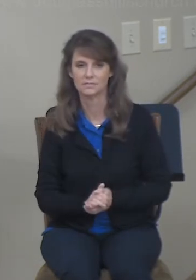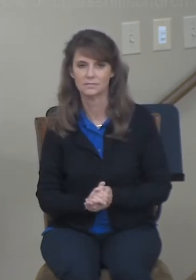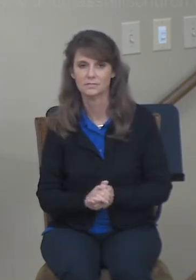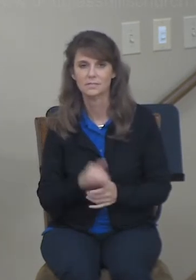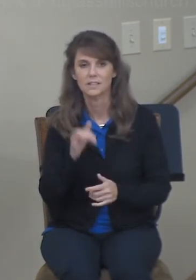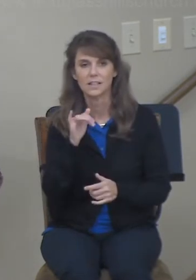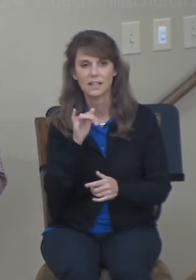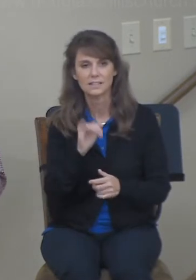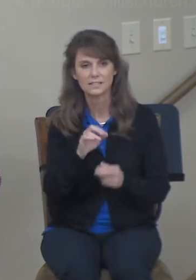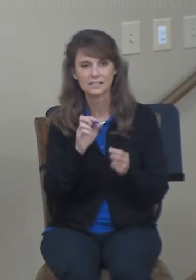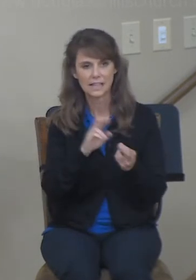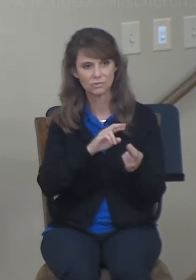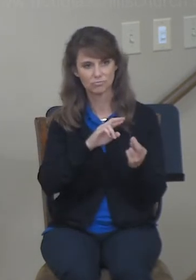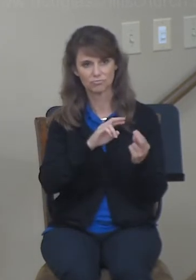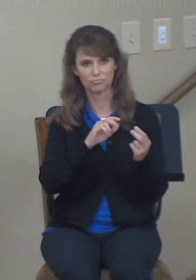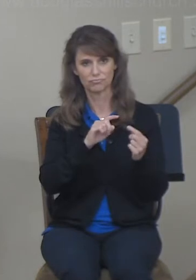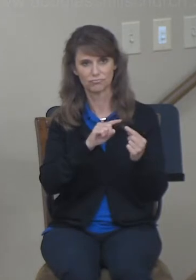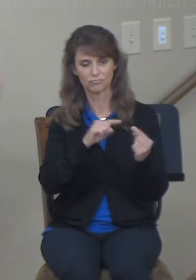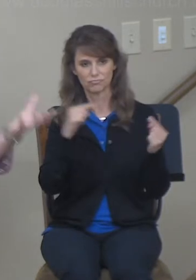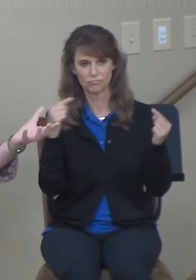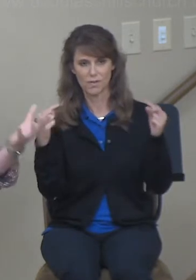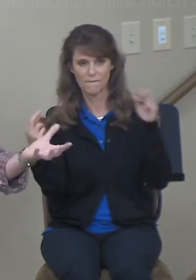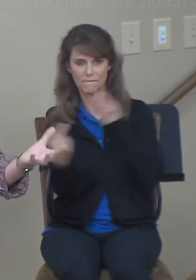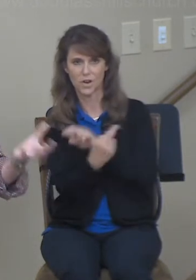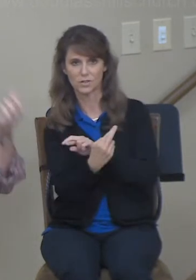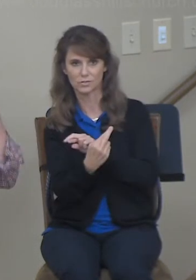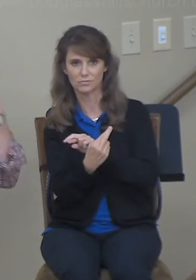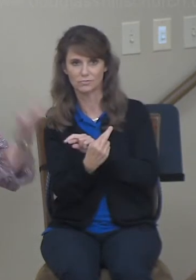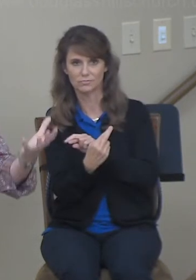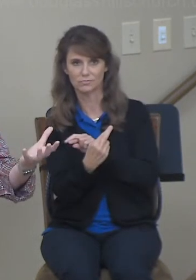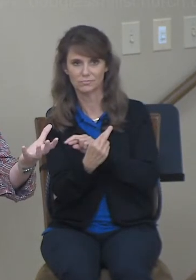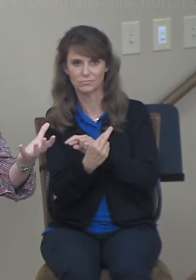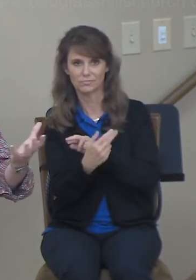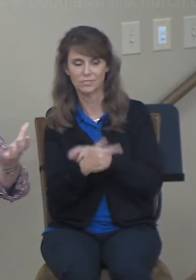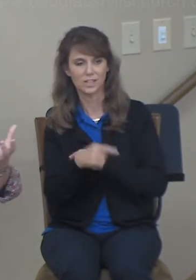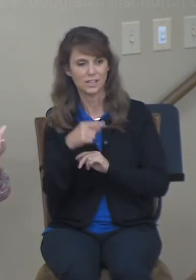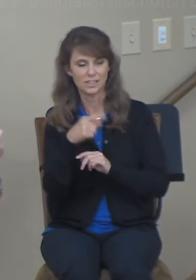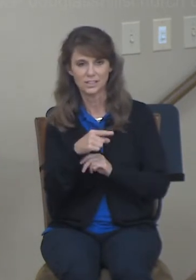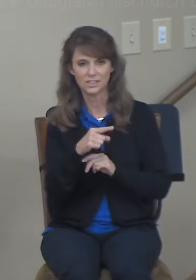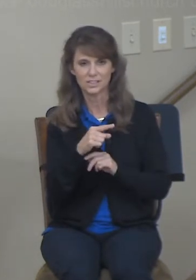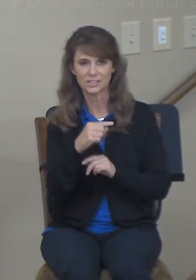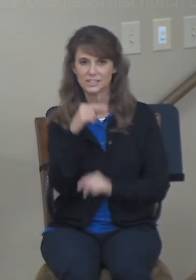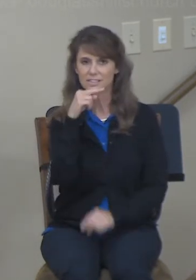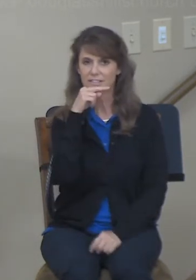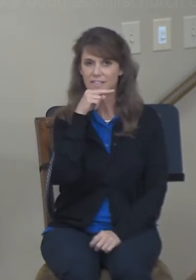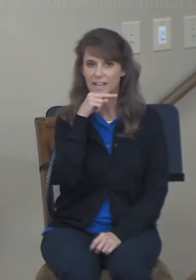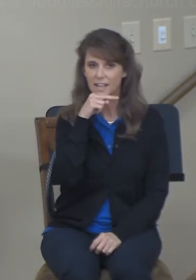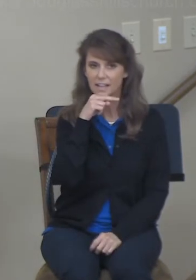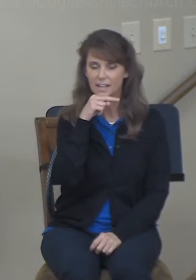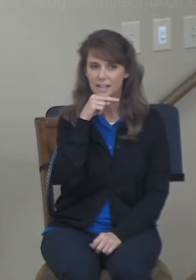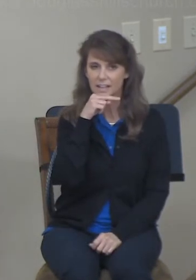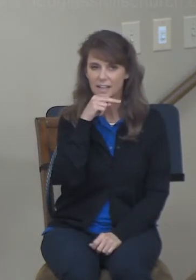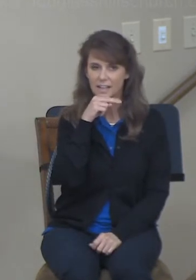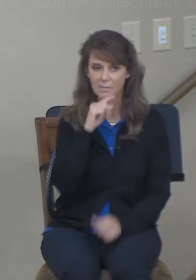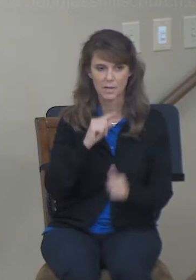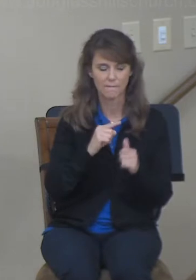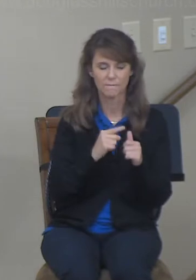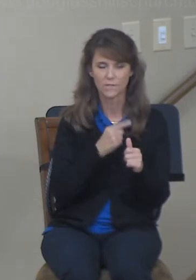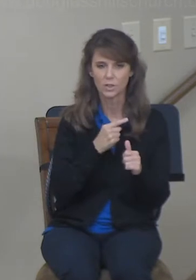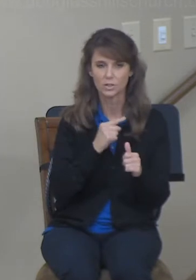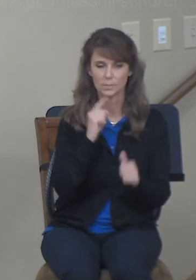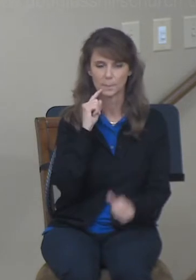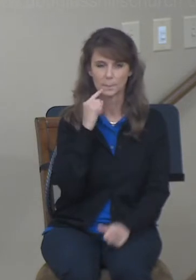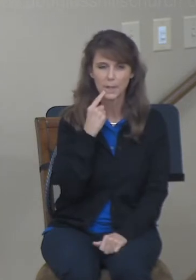complete reversal of circumstances, how she goes from Mara to bitterness, back to Naomi receiving blessings,